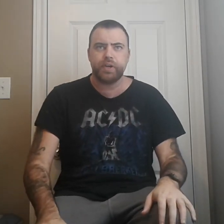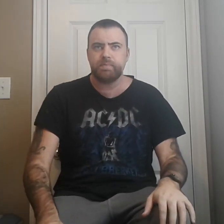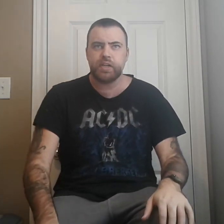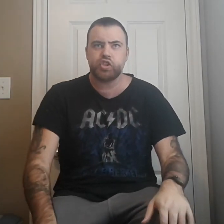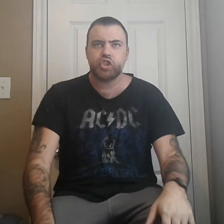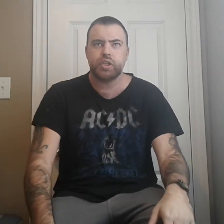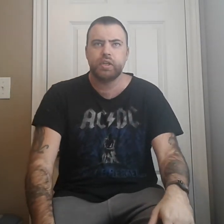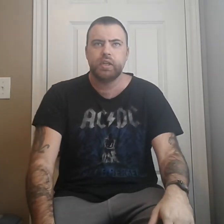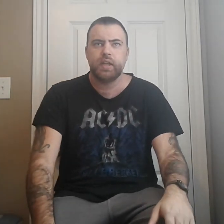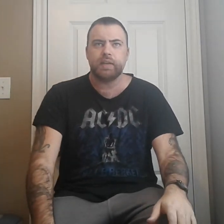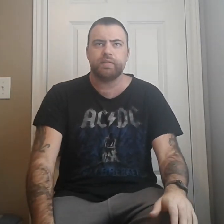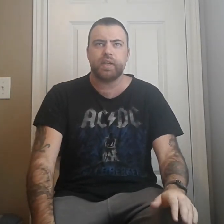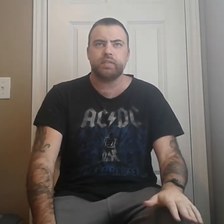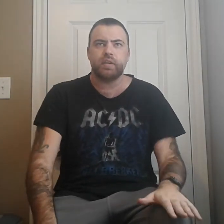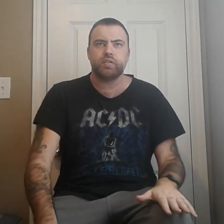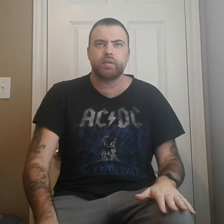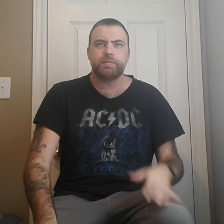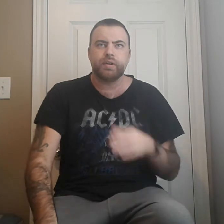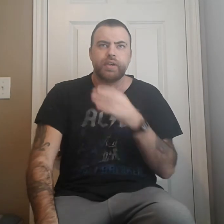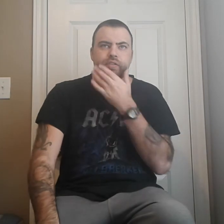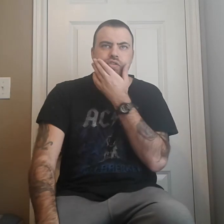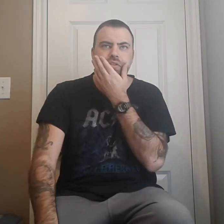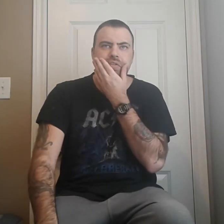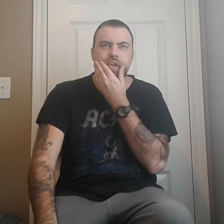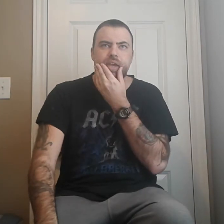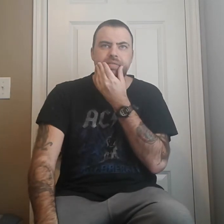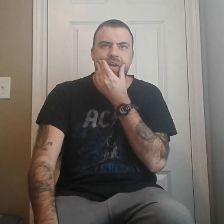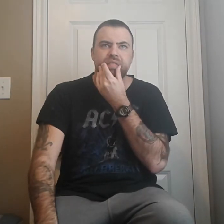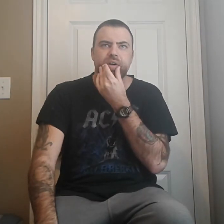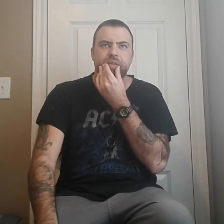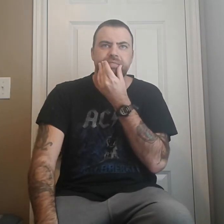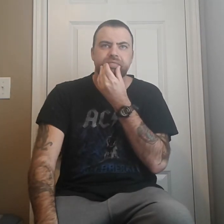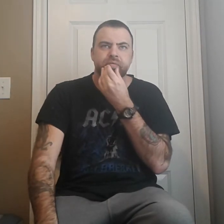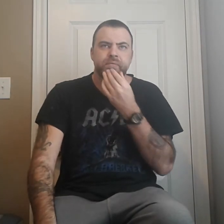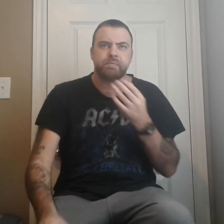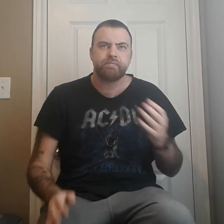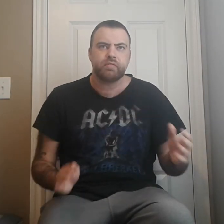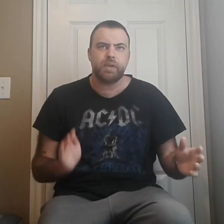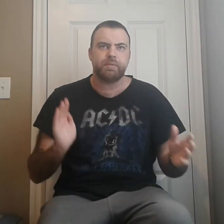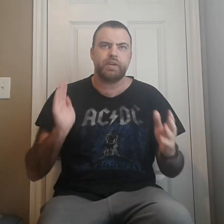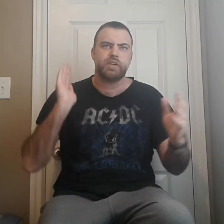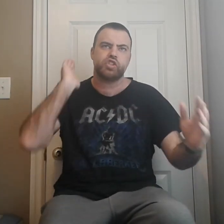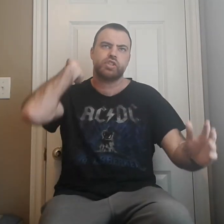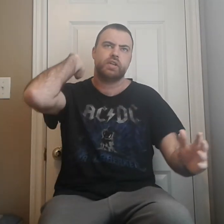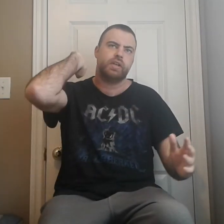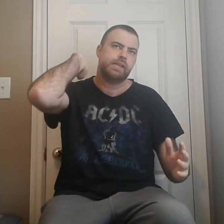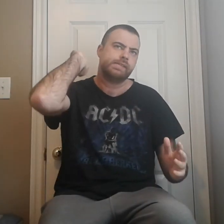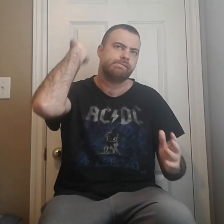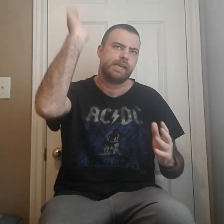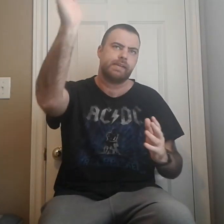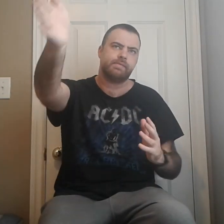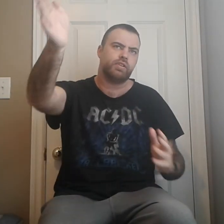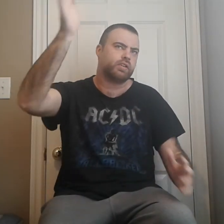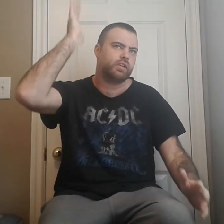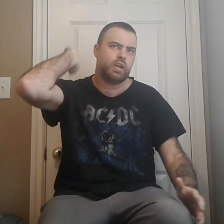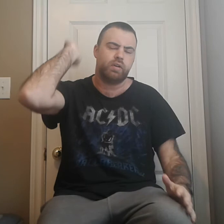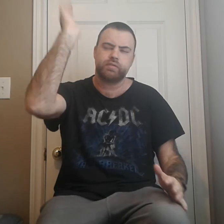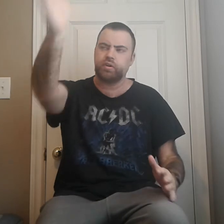much after that they took a flight to Haven of, um, they pretty much had took, you know, took